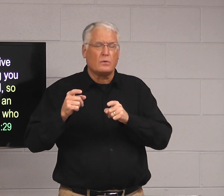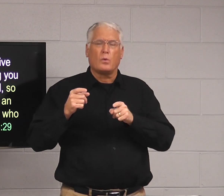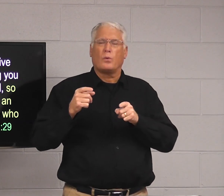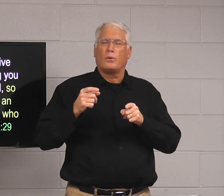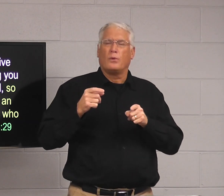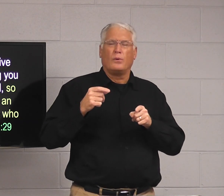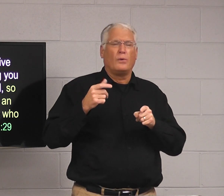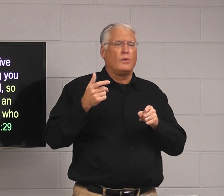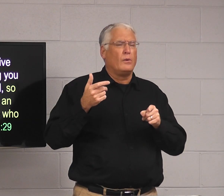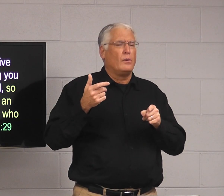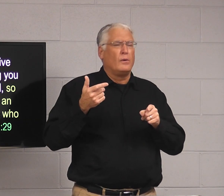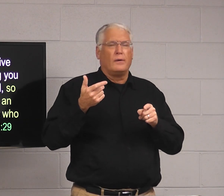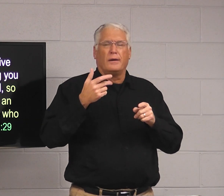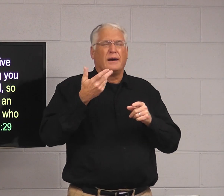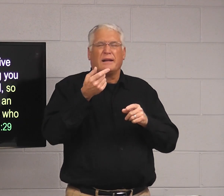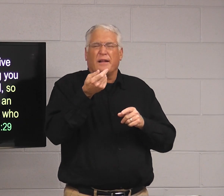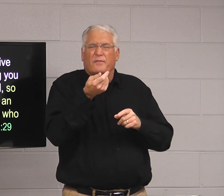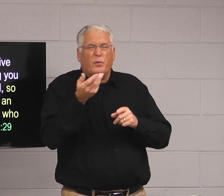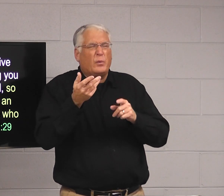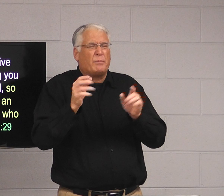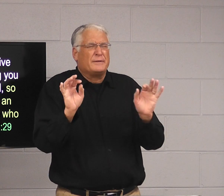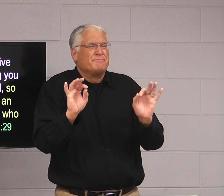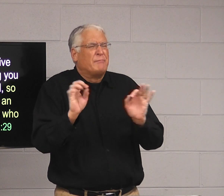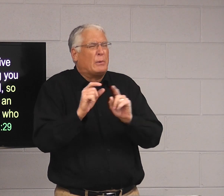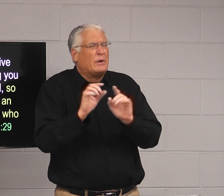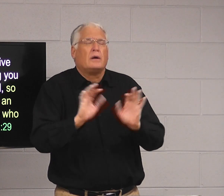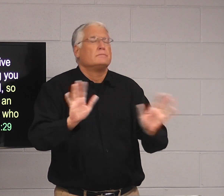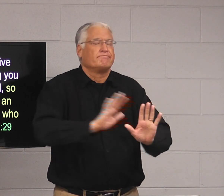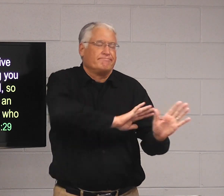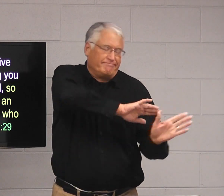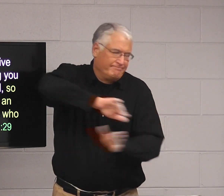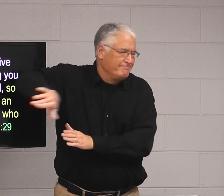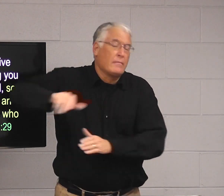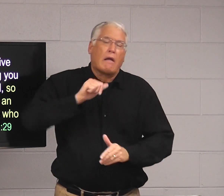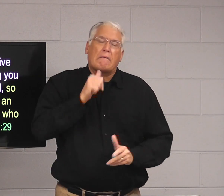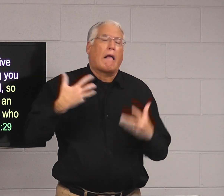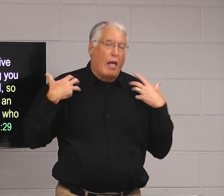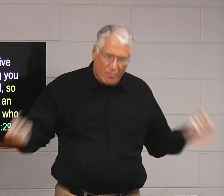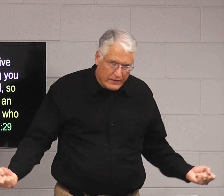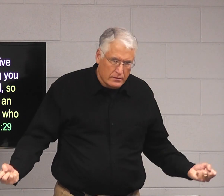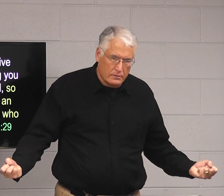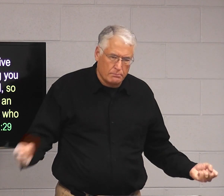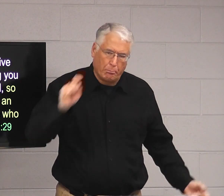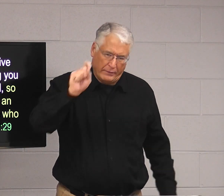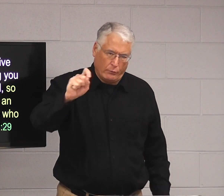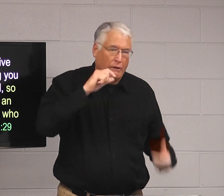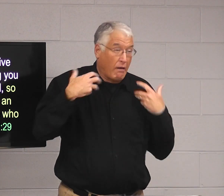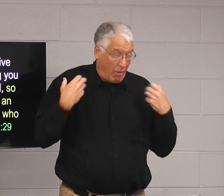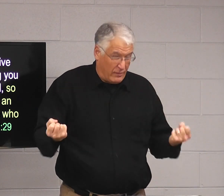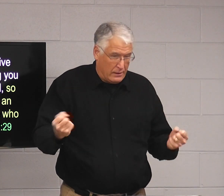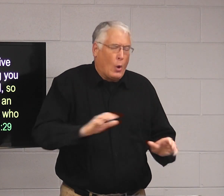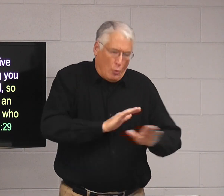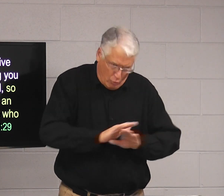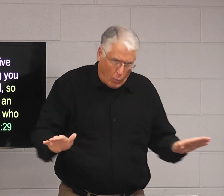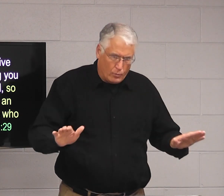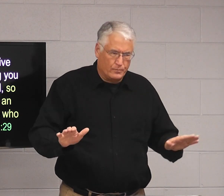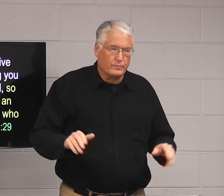no offensive language, you know, even if there's just a few bad words, do not allow it. It's unhealthy, period.